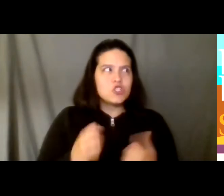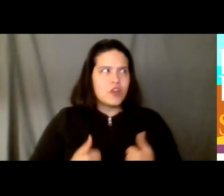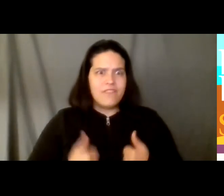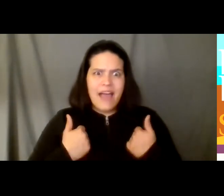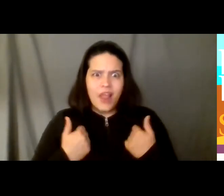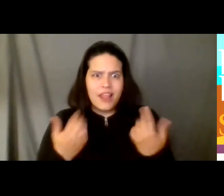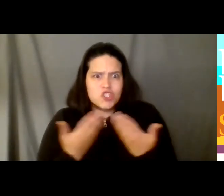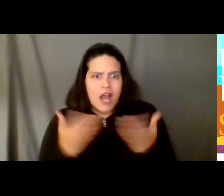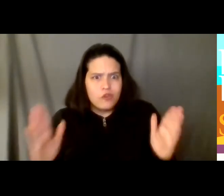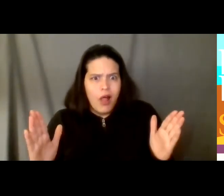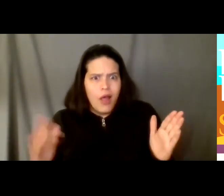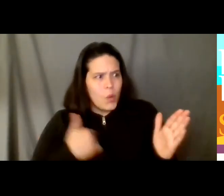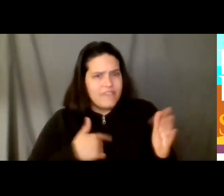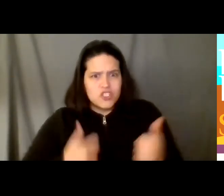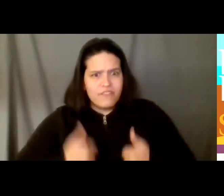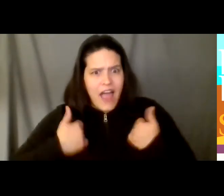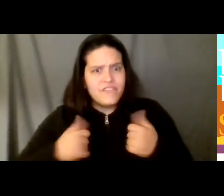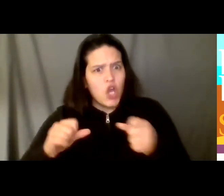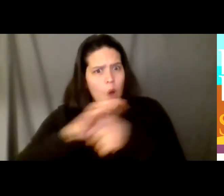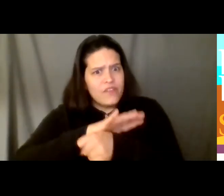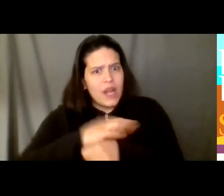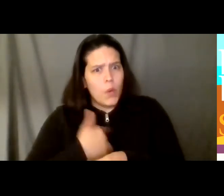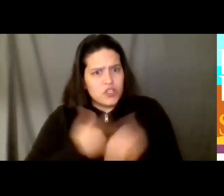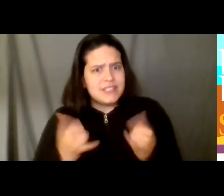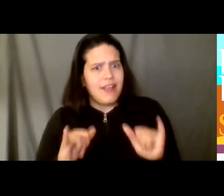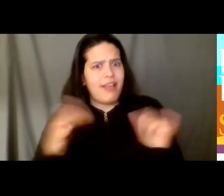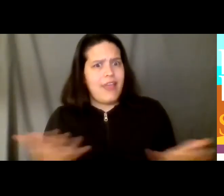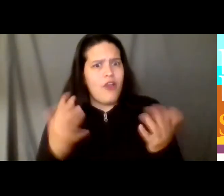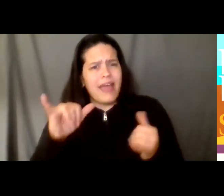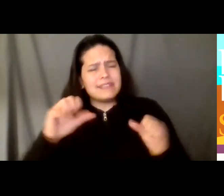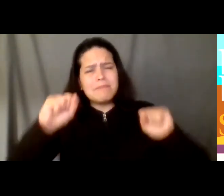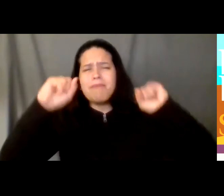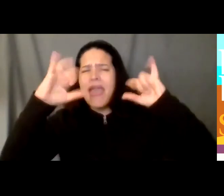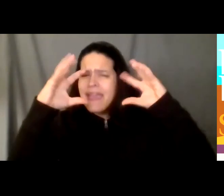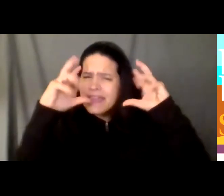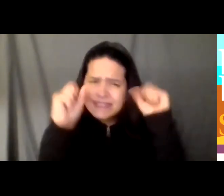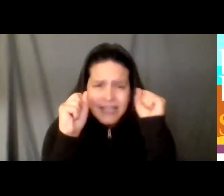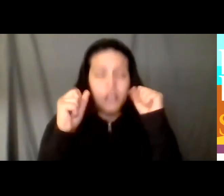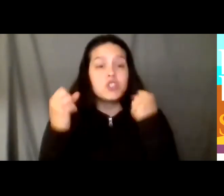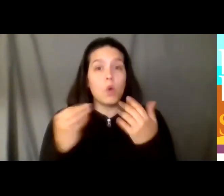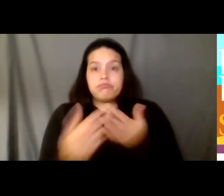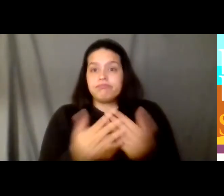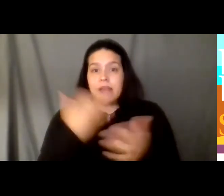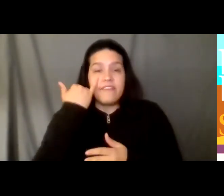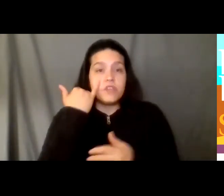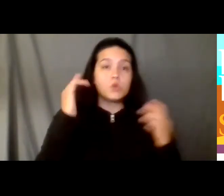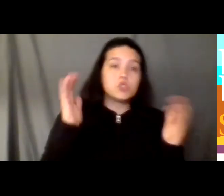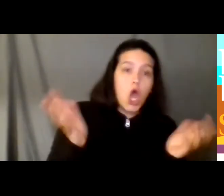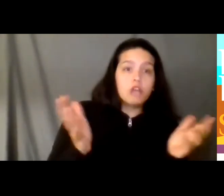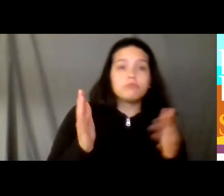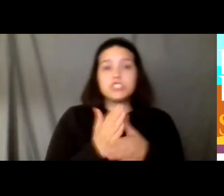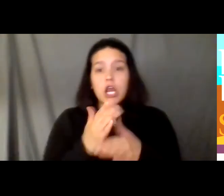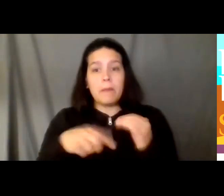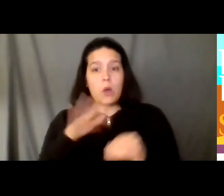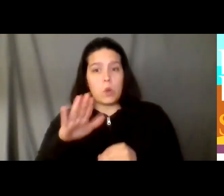still here which is extraordinary in itself so whether you talk and share about your last year or you want to